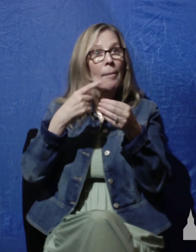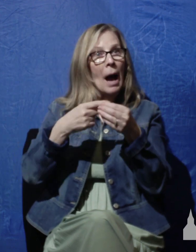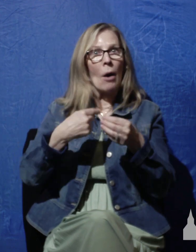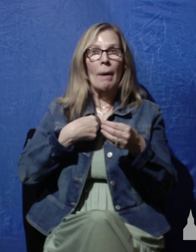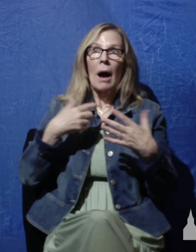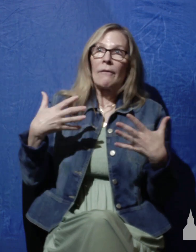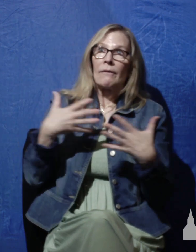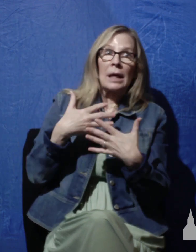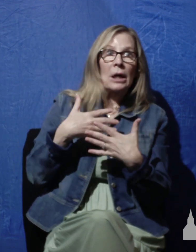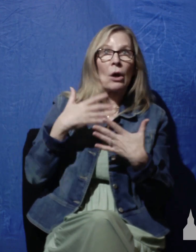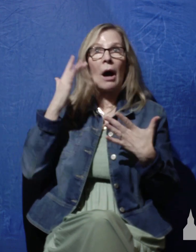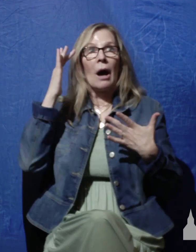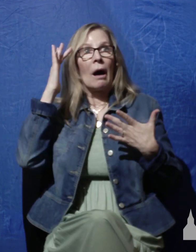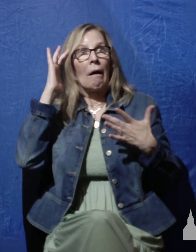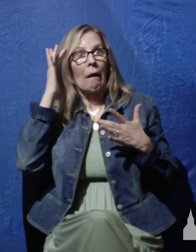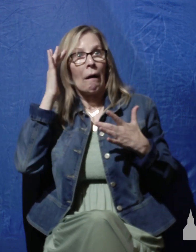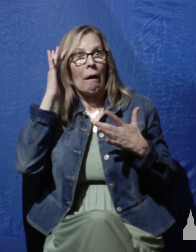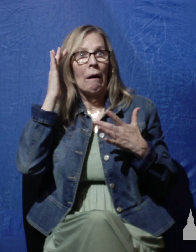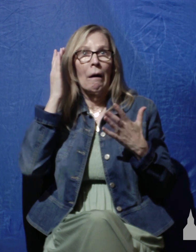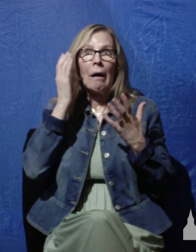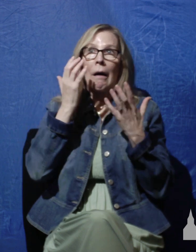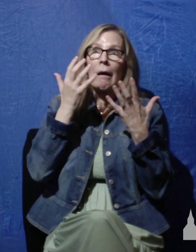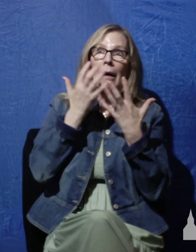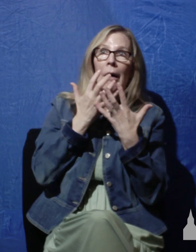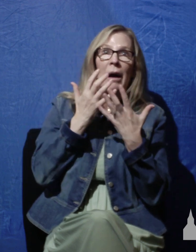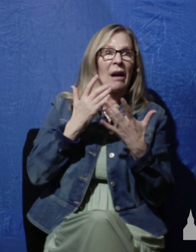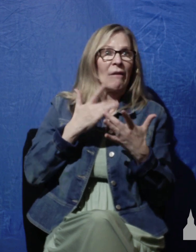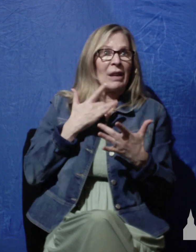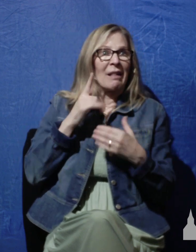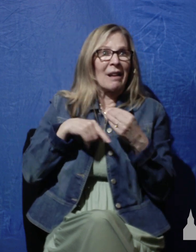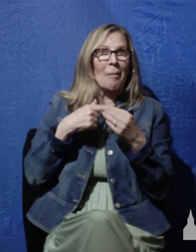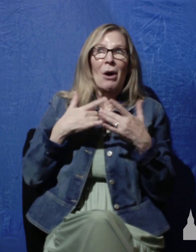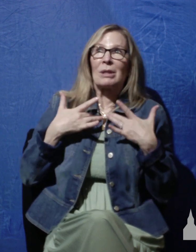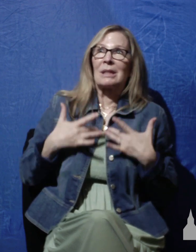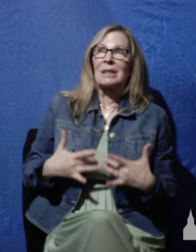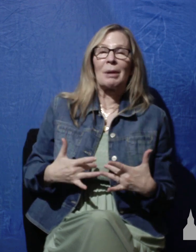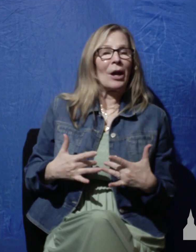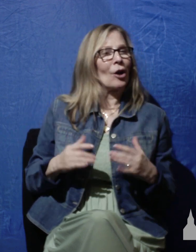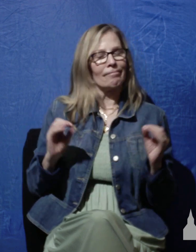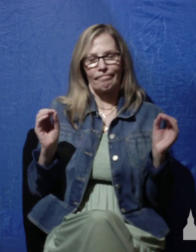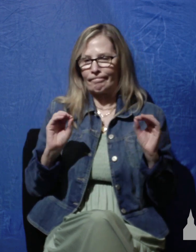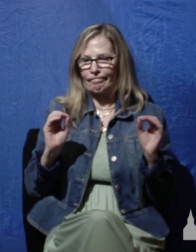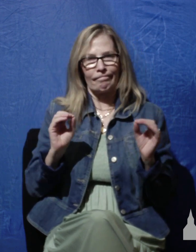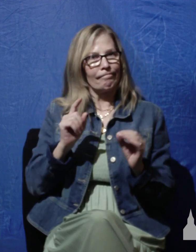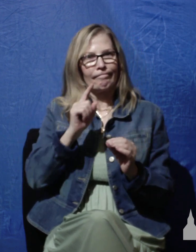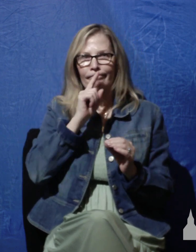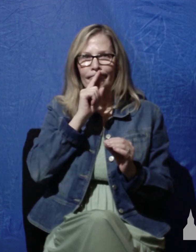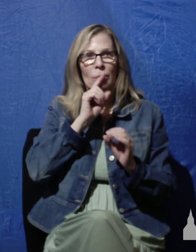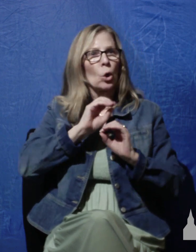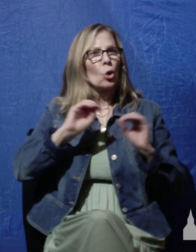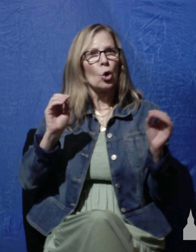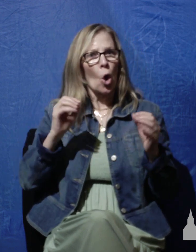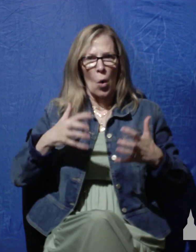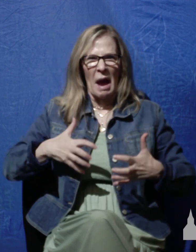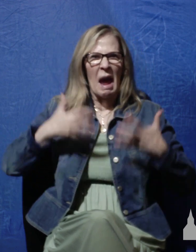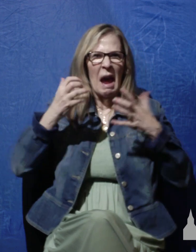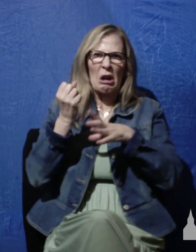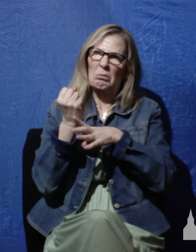fears or his worries or his feelings of despair. There are no outbursts of anger against the Lord's